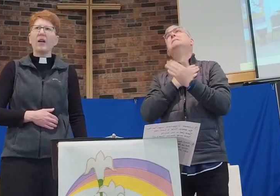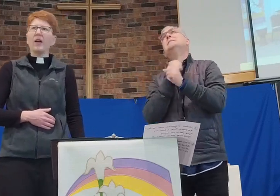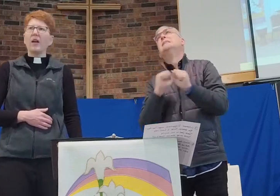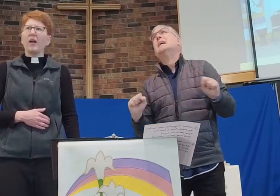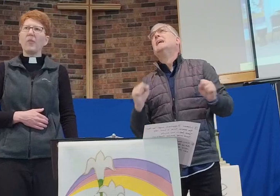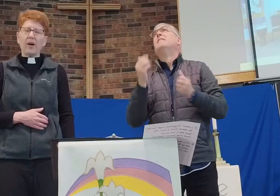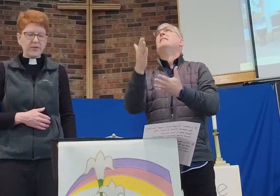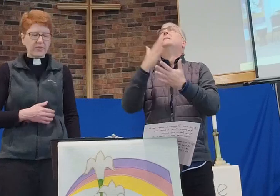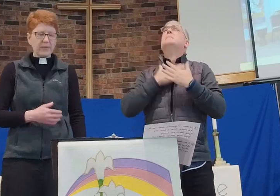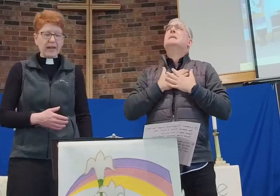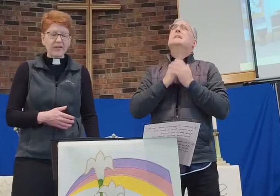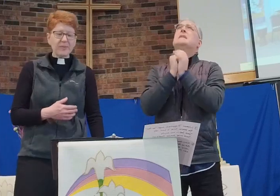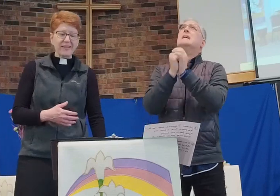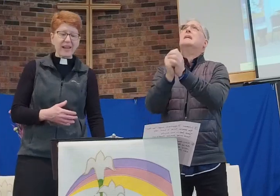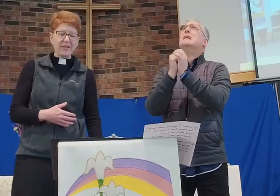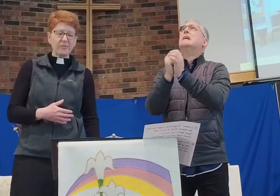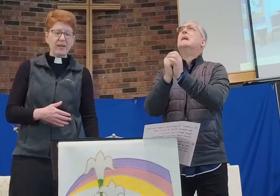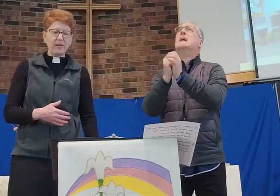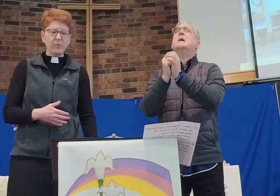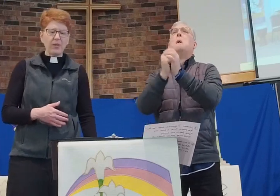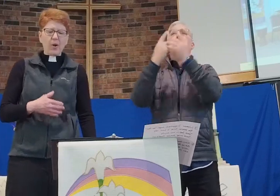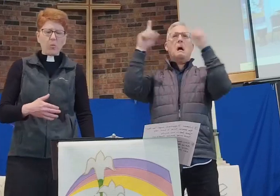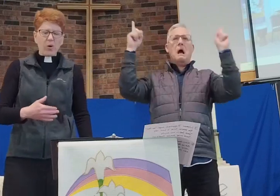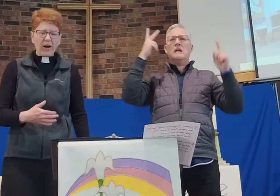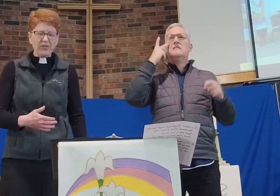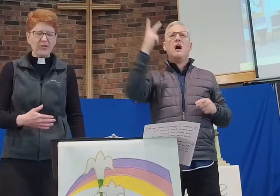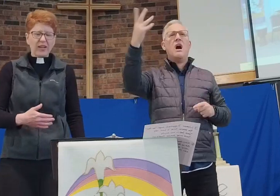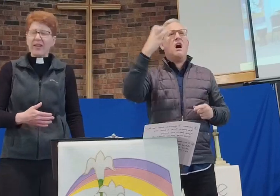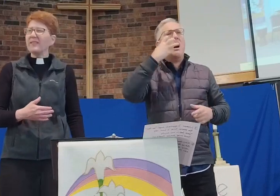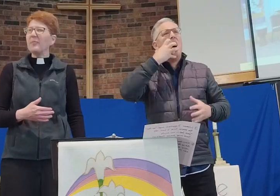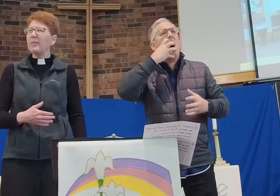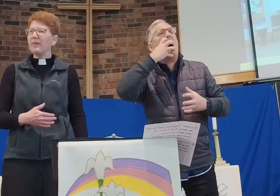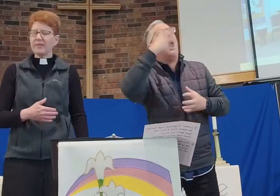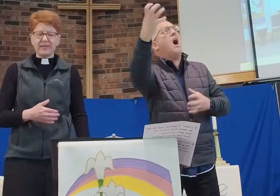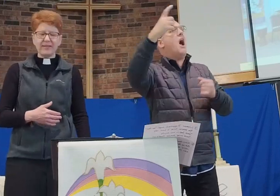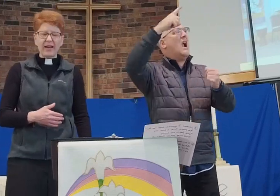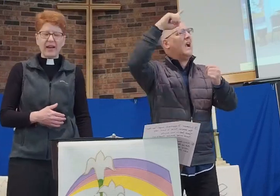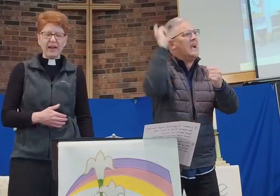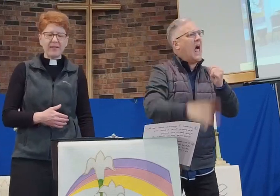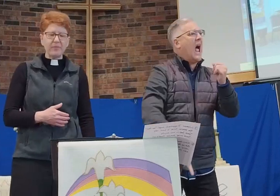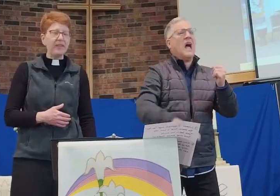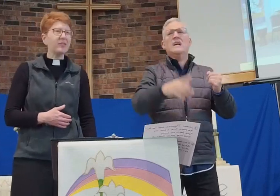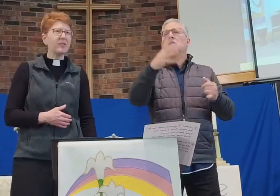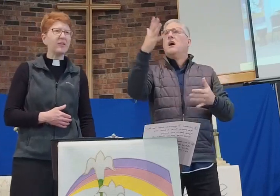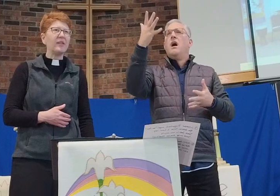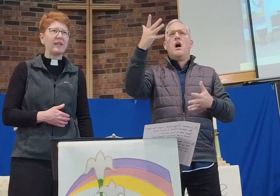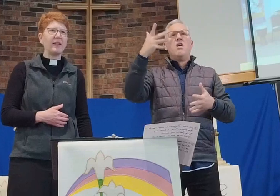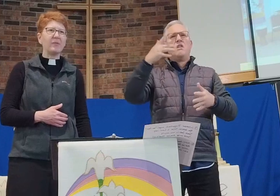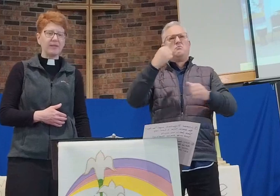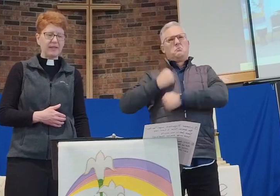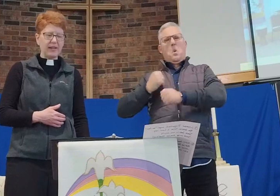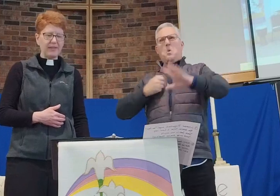I watched and gasped his last bragged breath, watched as they pierced his side to make certain that he was dead.